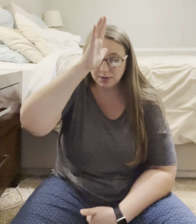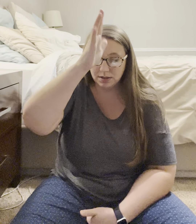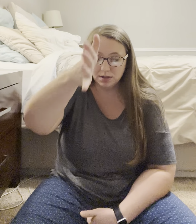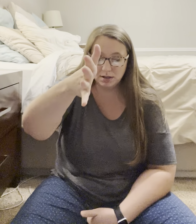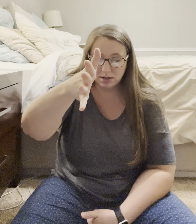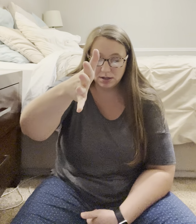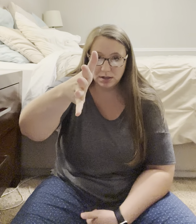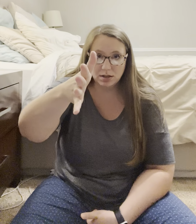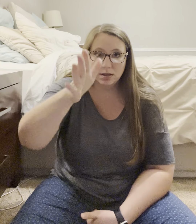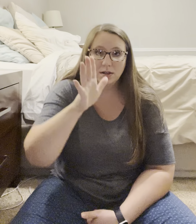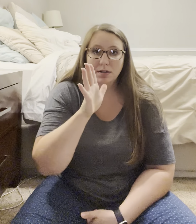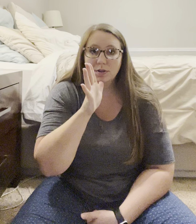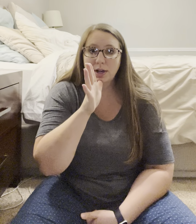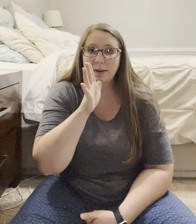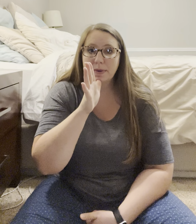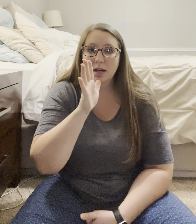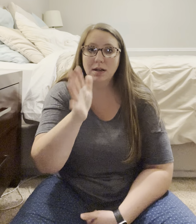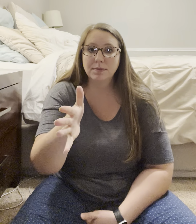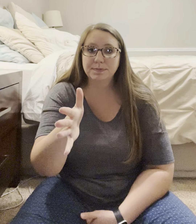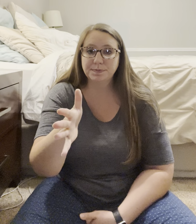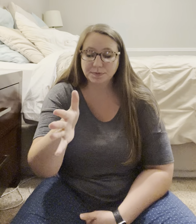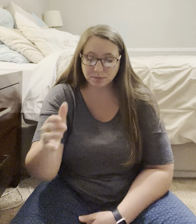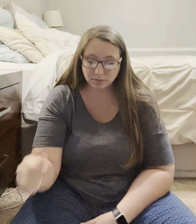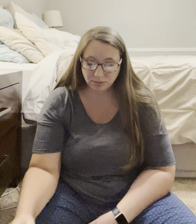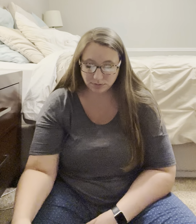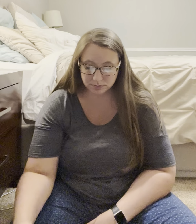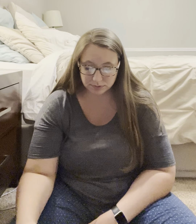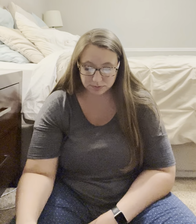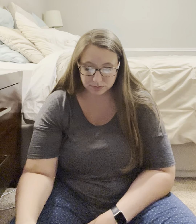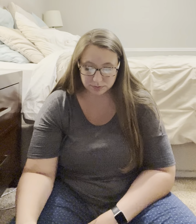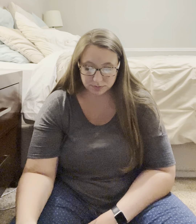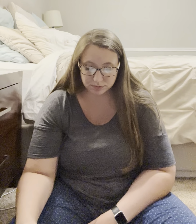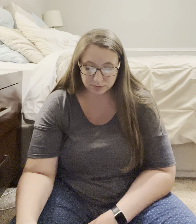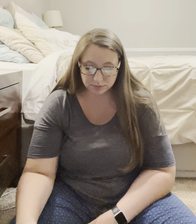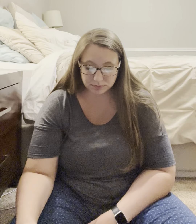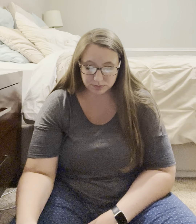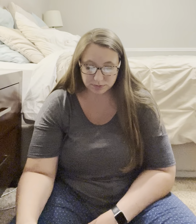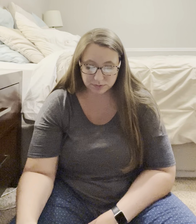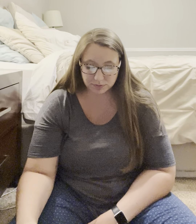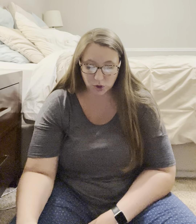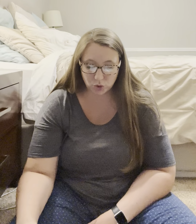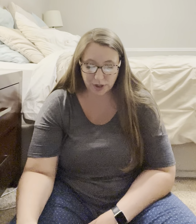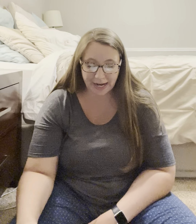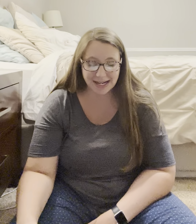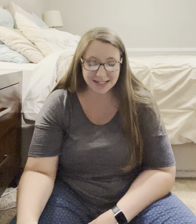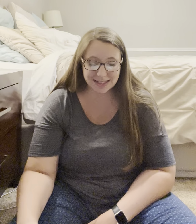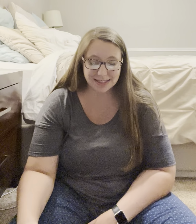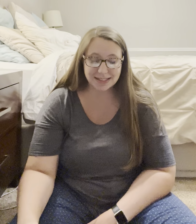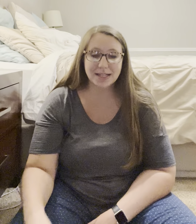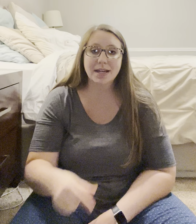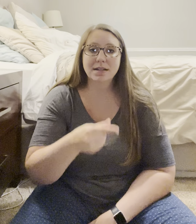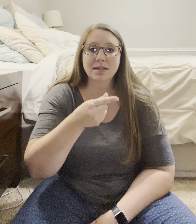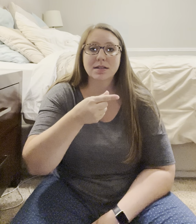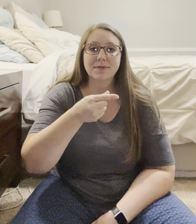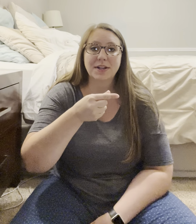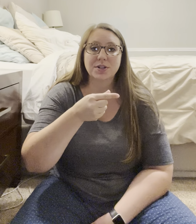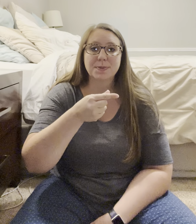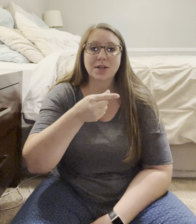Grandpa, grandma, grandson, fingerspell